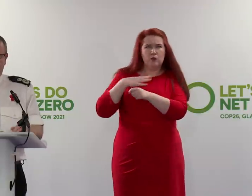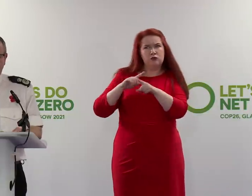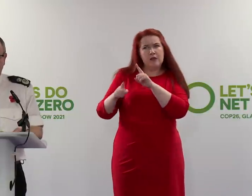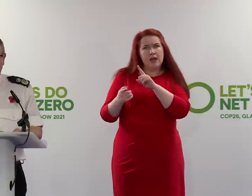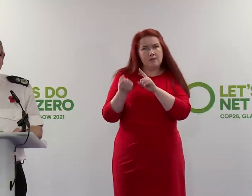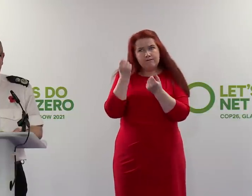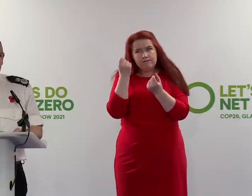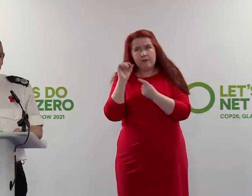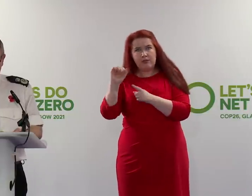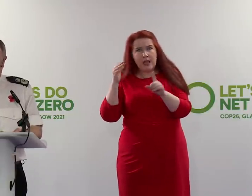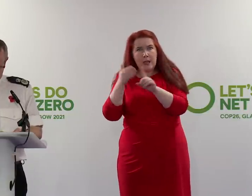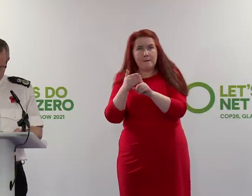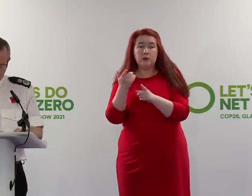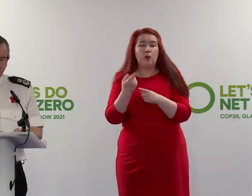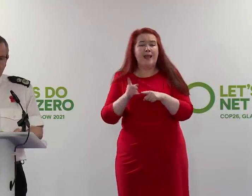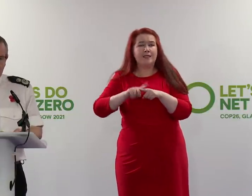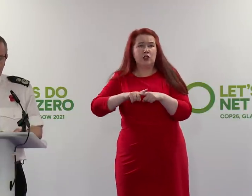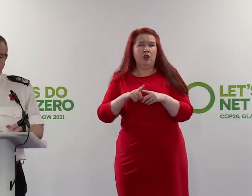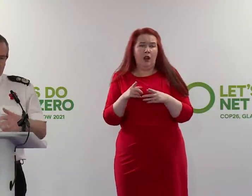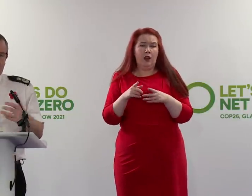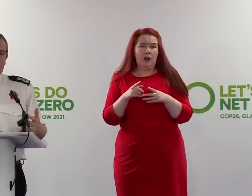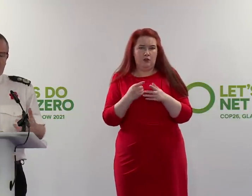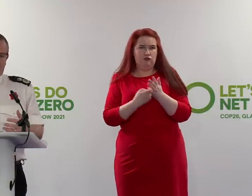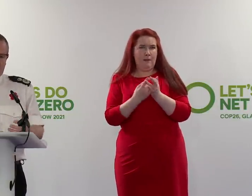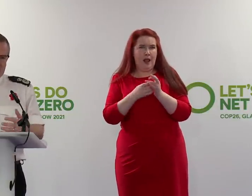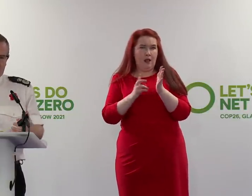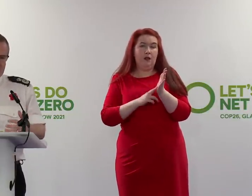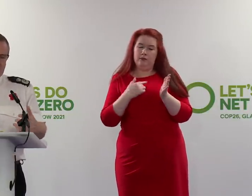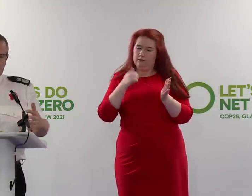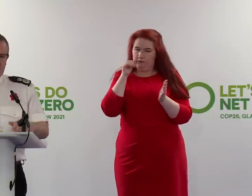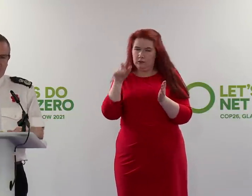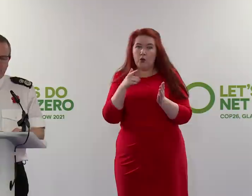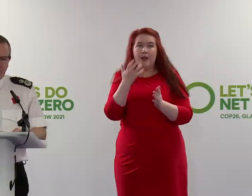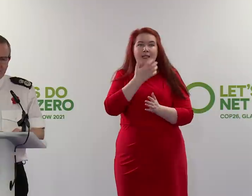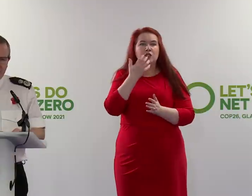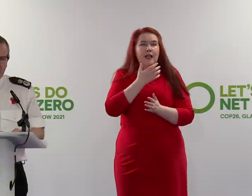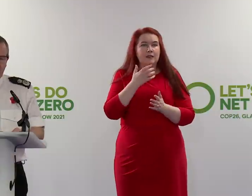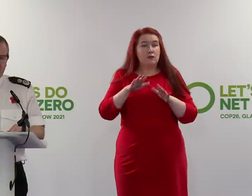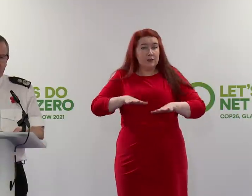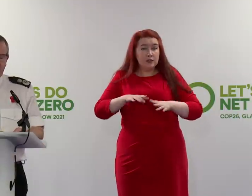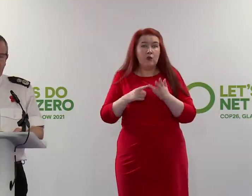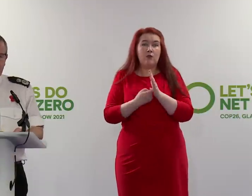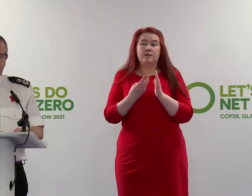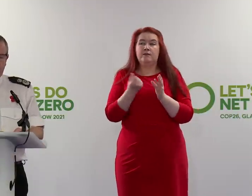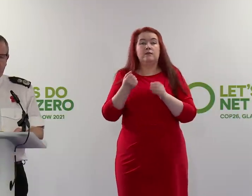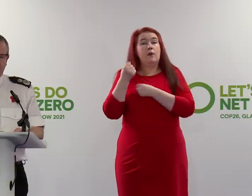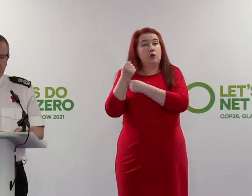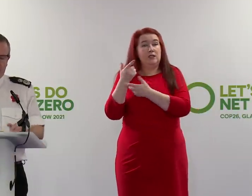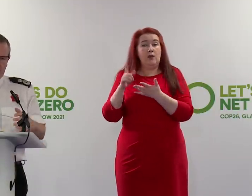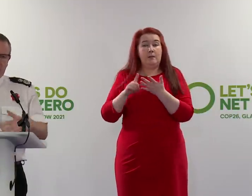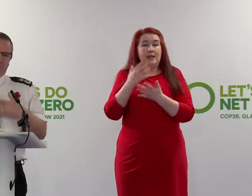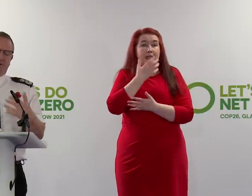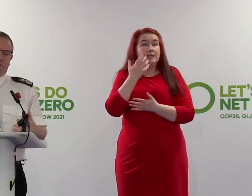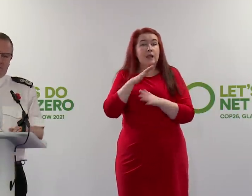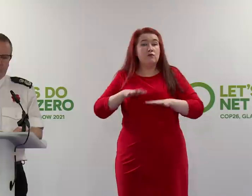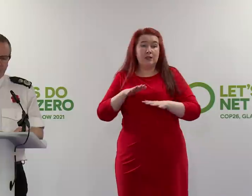So we've got experience of dealing with Extinction Rebellion. Some of the work that insulate Britain or some of the protests that insulate Britain have been taken forward recently.